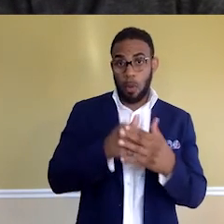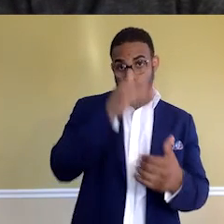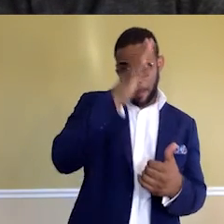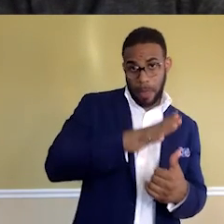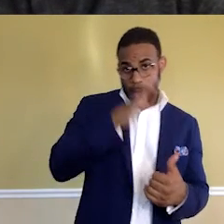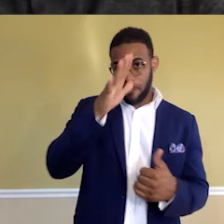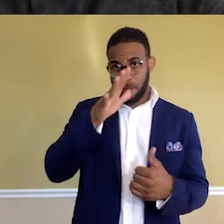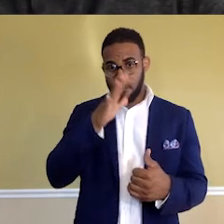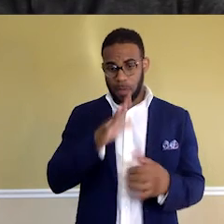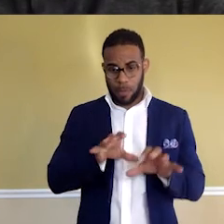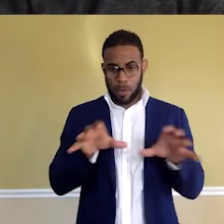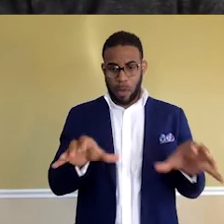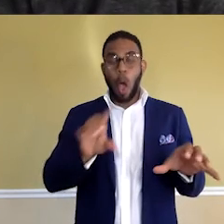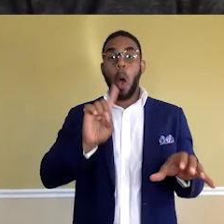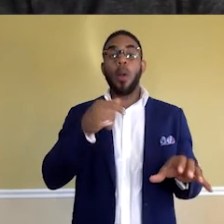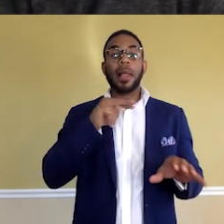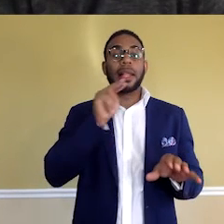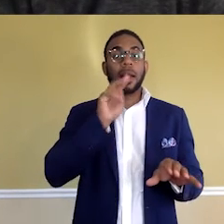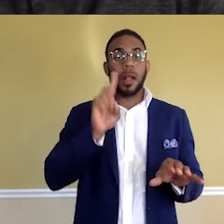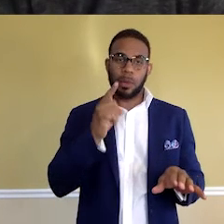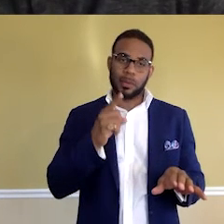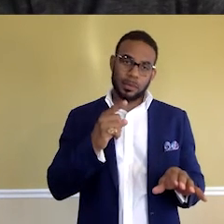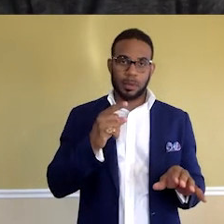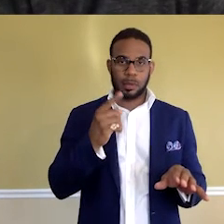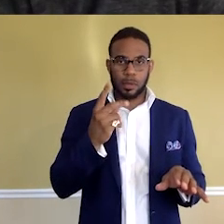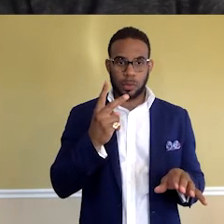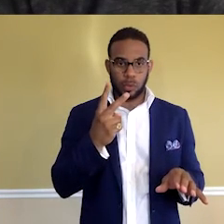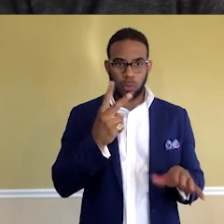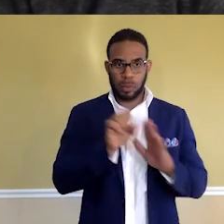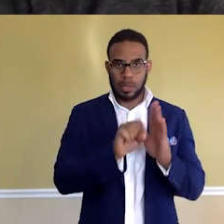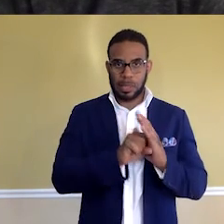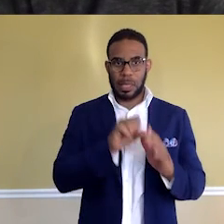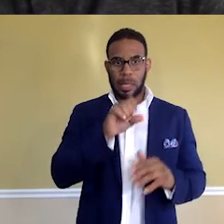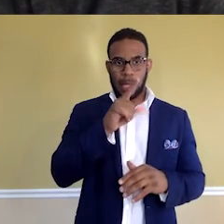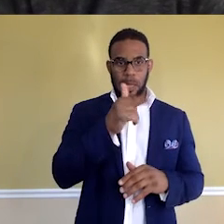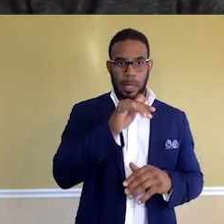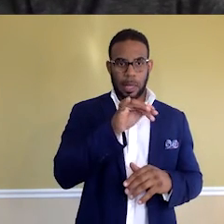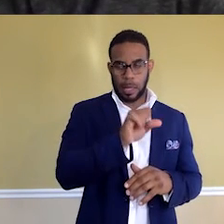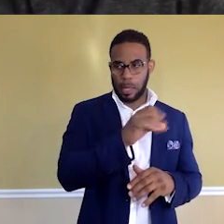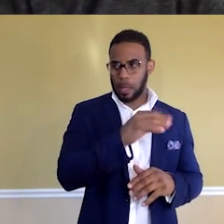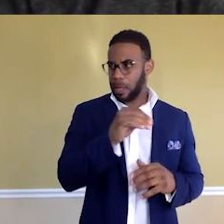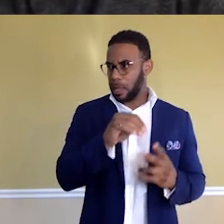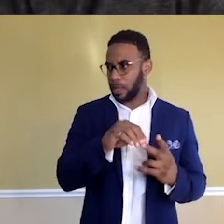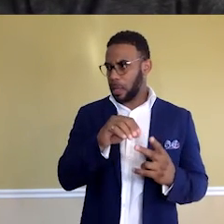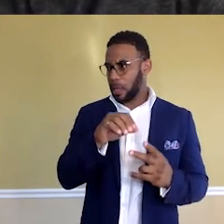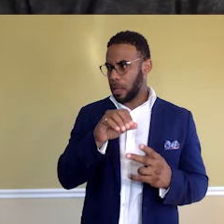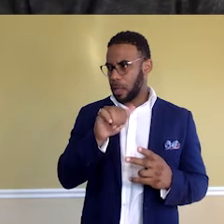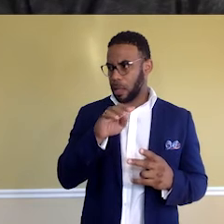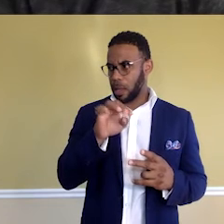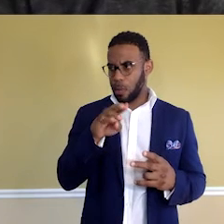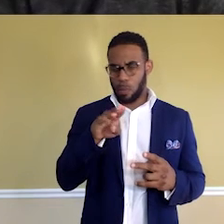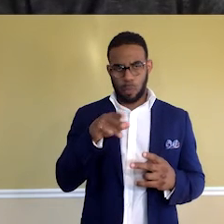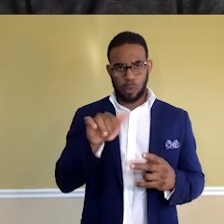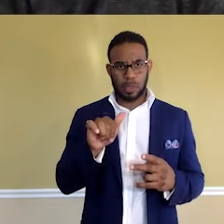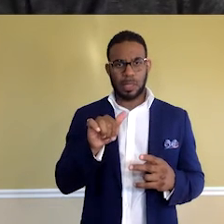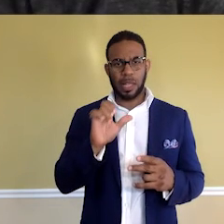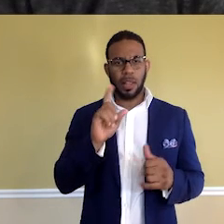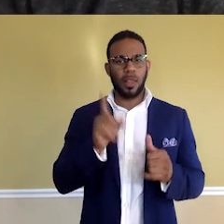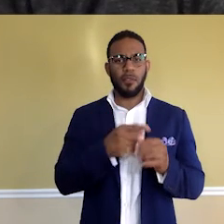just in Nigeria only. So it was in three states in Nigeria, Lagos, Abuja, and all your states. That was the first pilot program we had